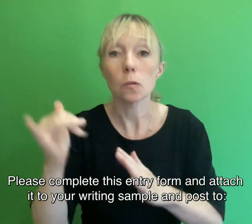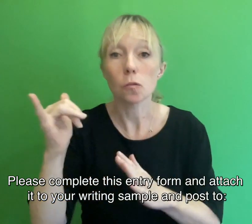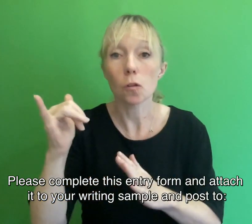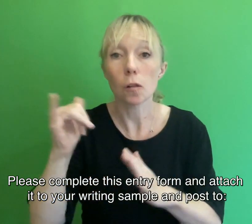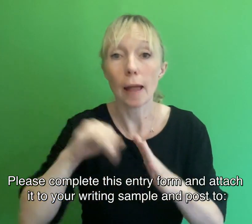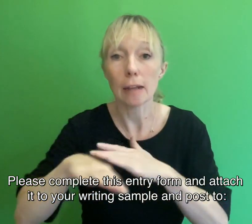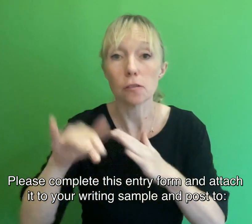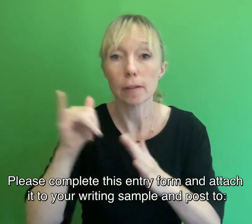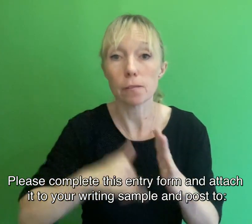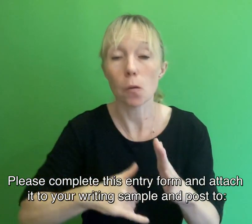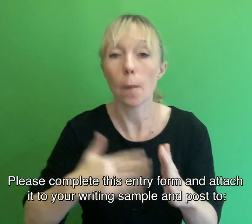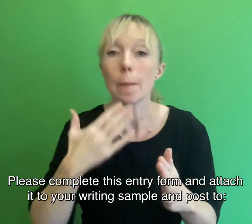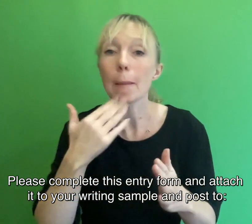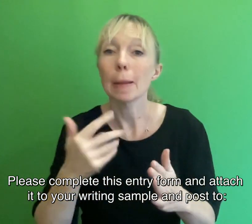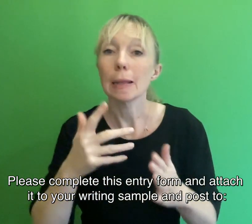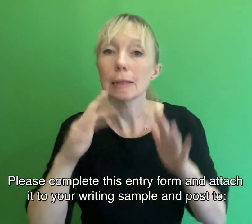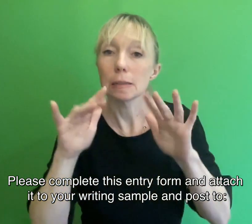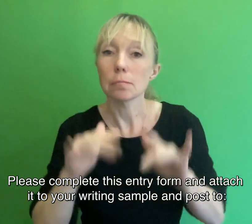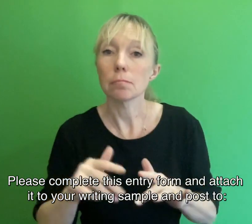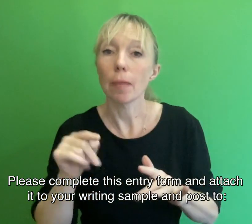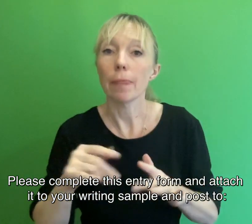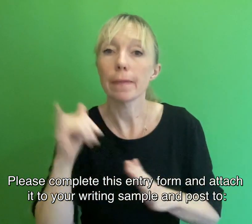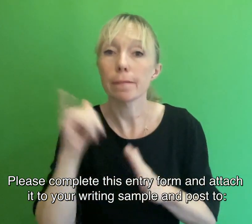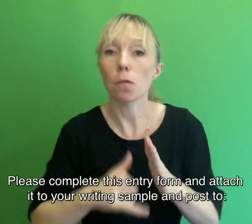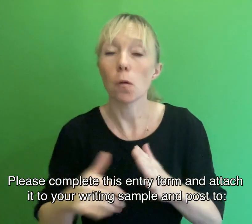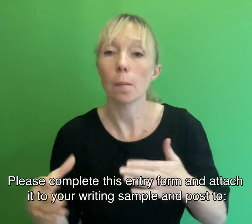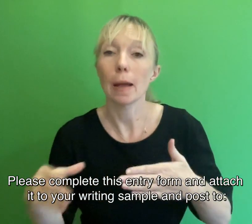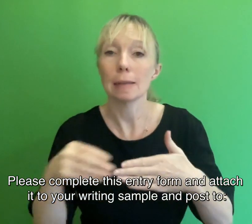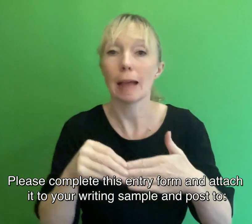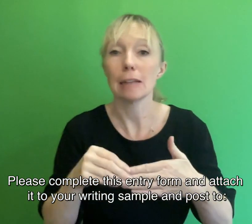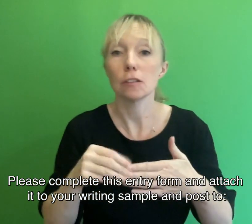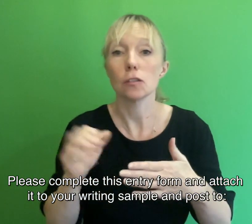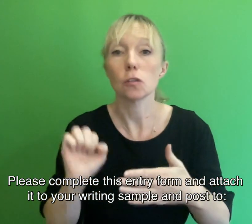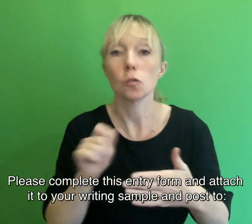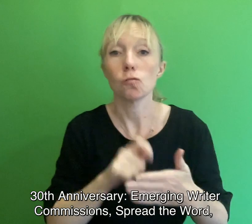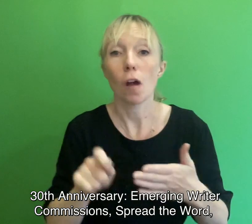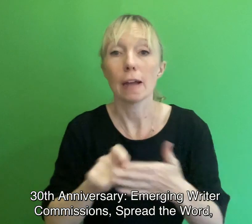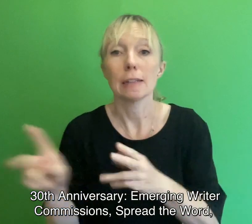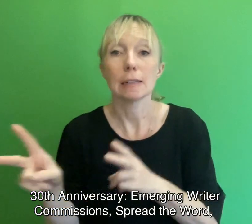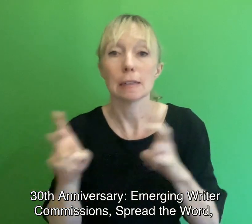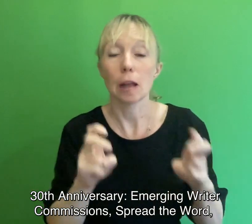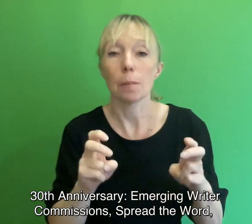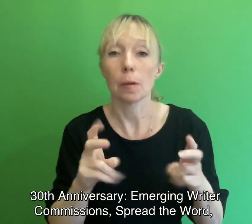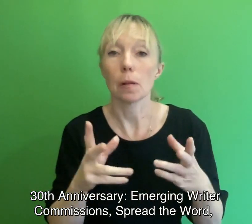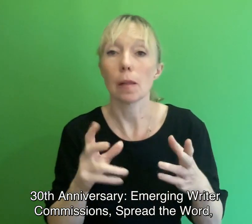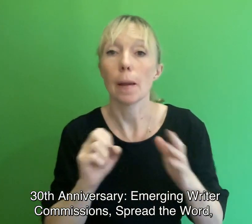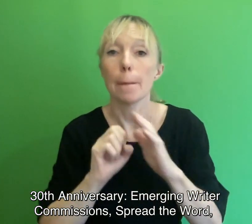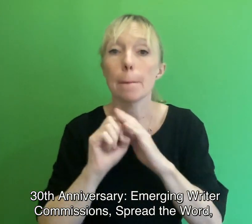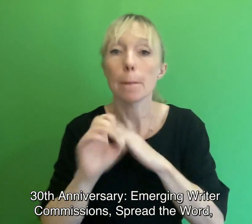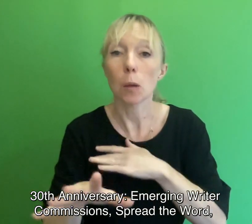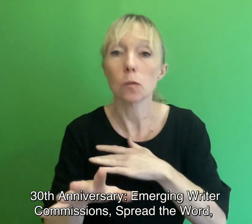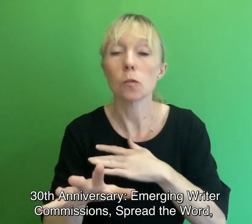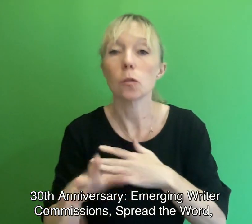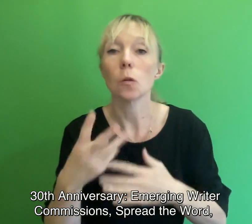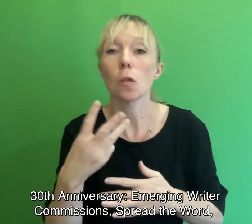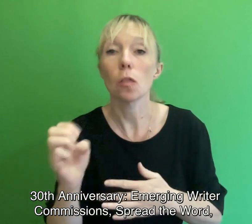form and attach it to your writing sample and post to 30th Anniversary Emerging Writer Commissions